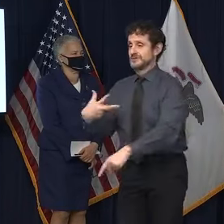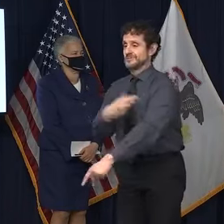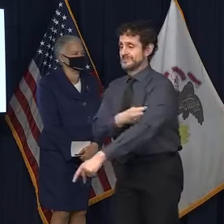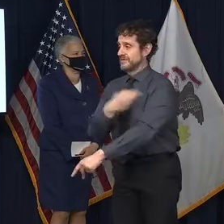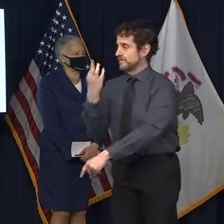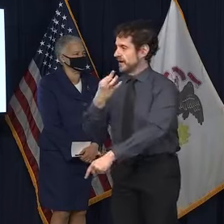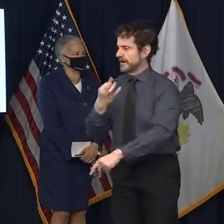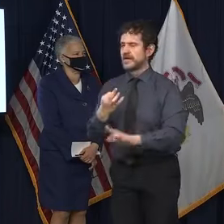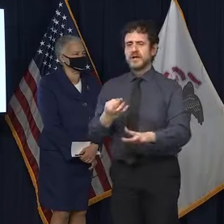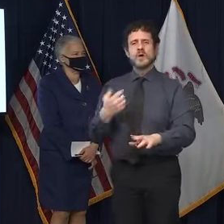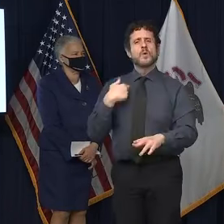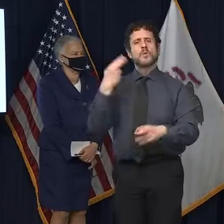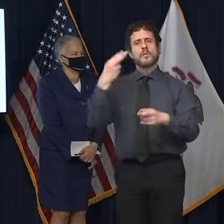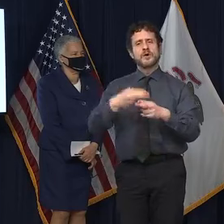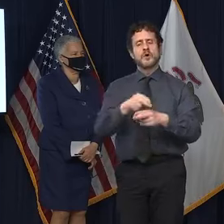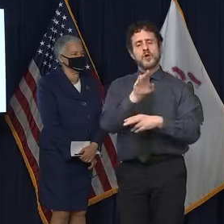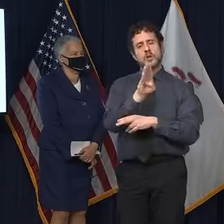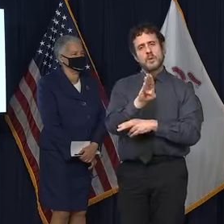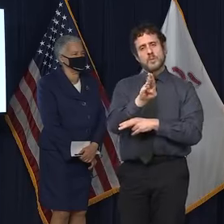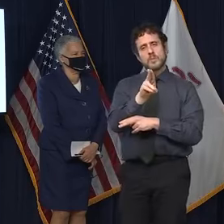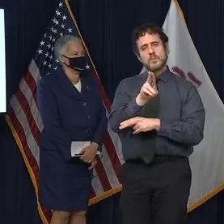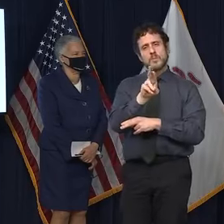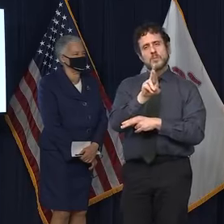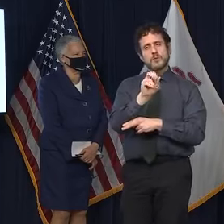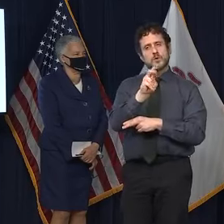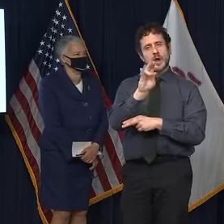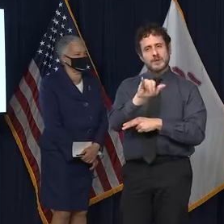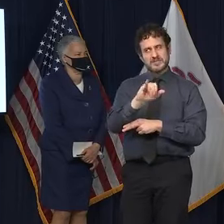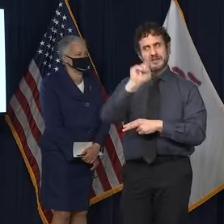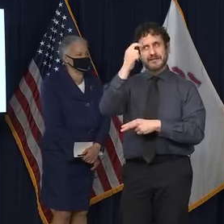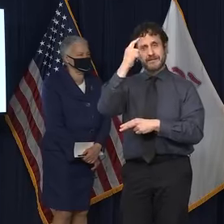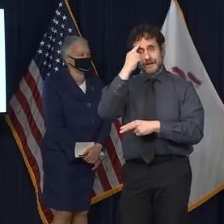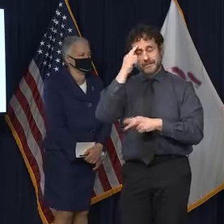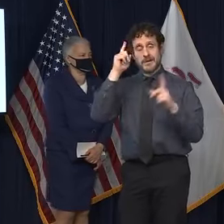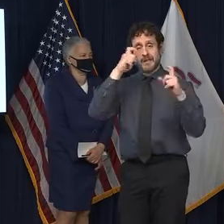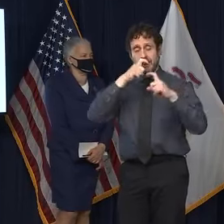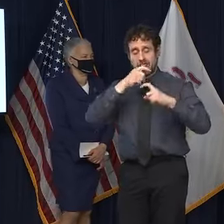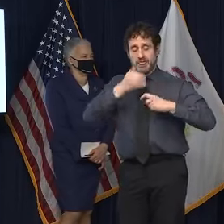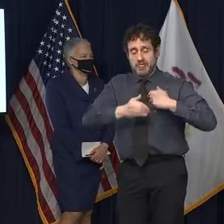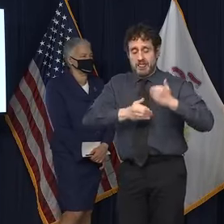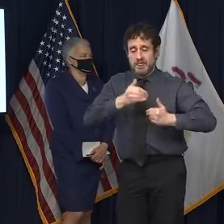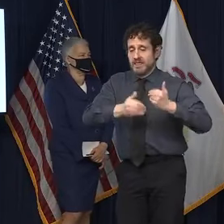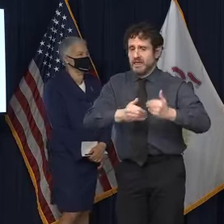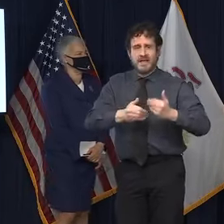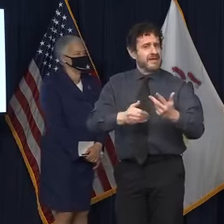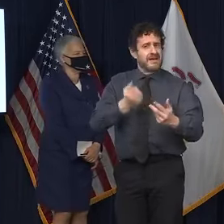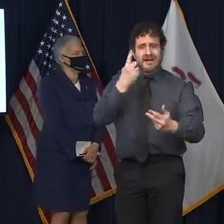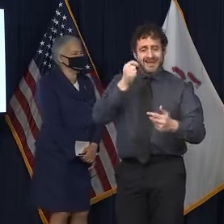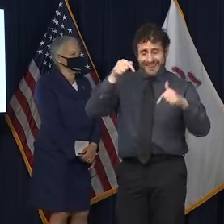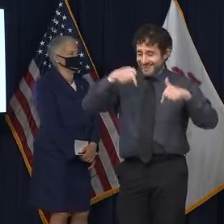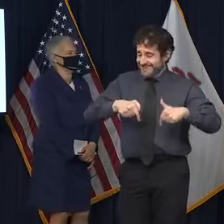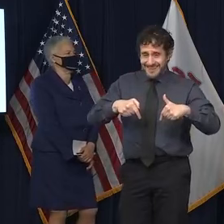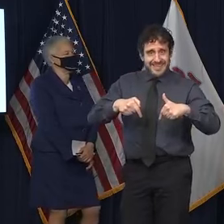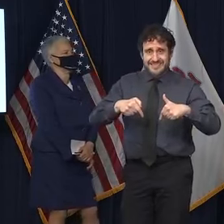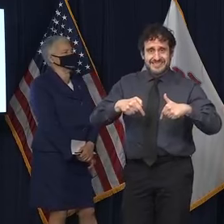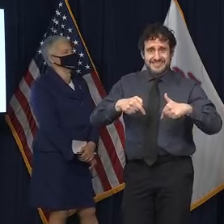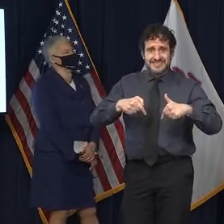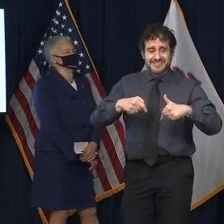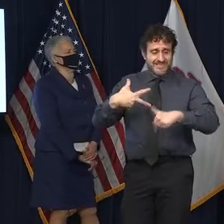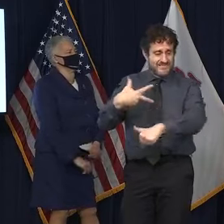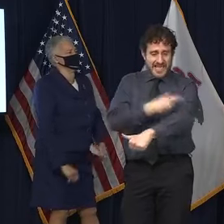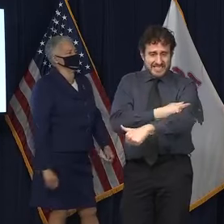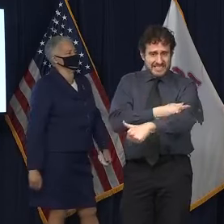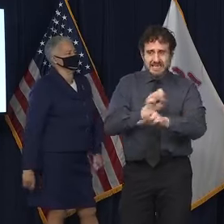bureaucracy, a lot of it is logistics for a very difficult product that no one has ever dealt with in the, in this kind of, in, in the